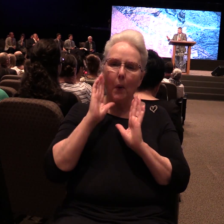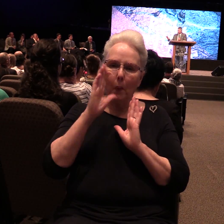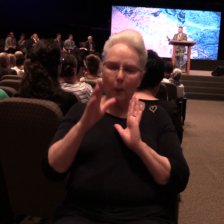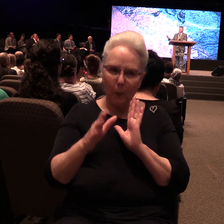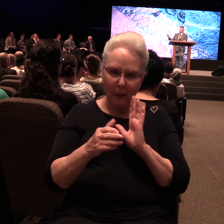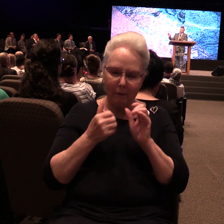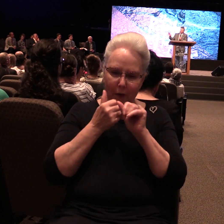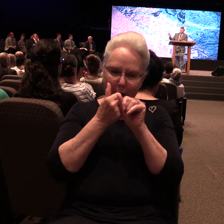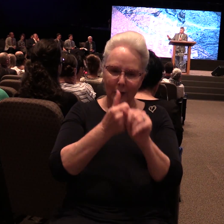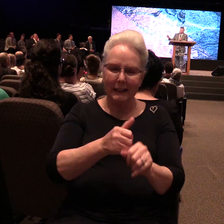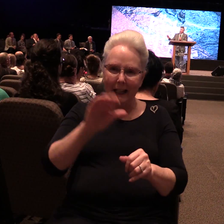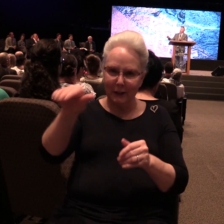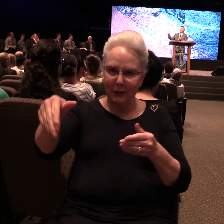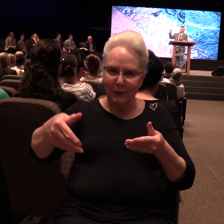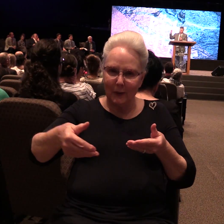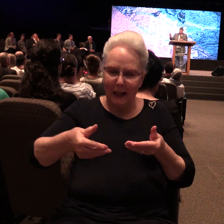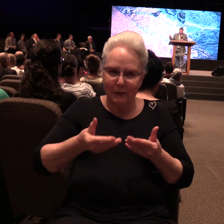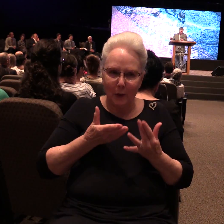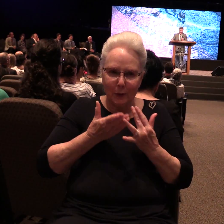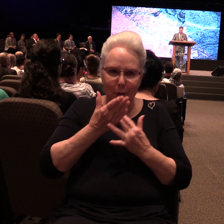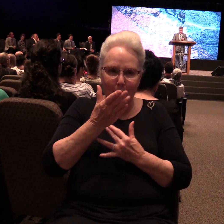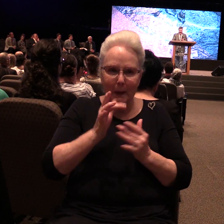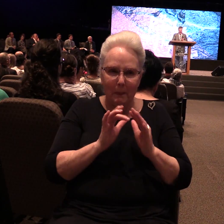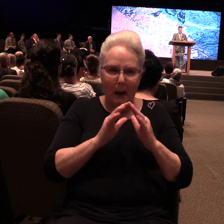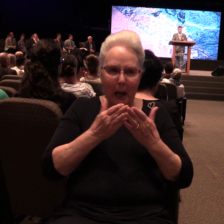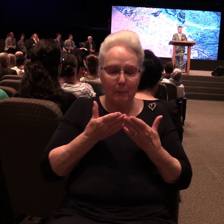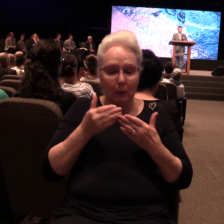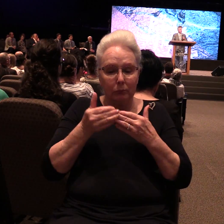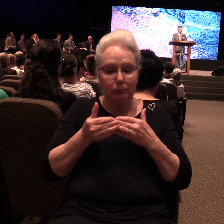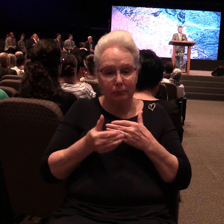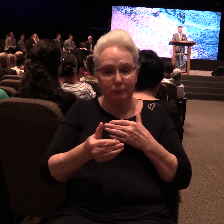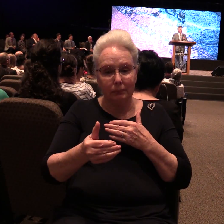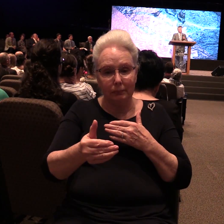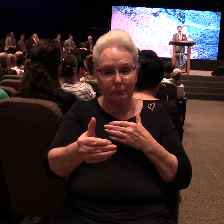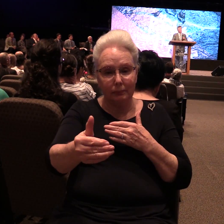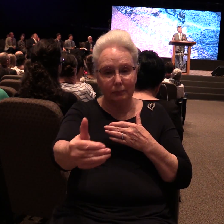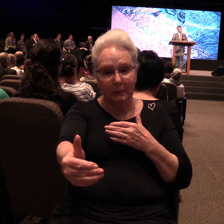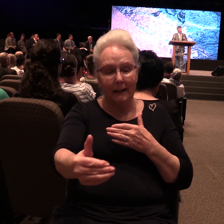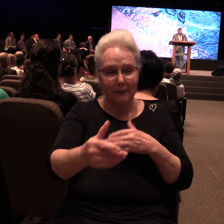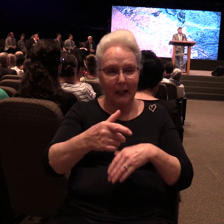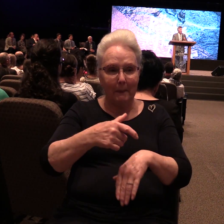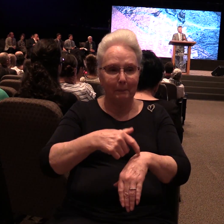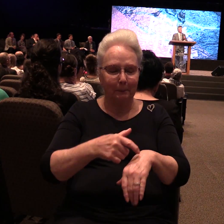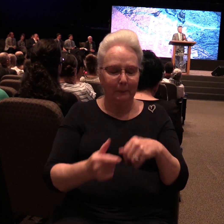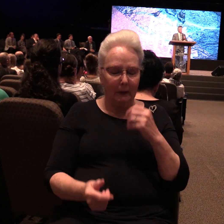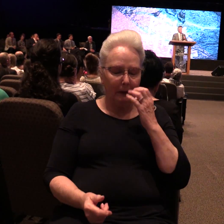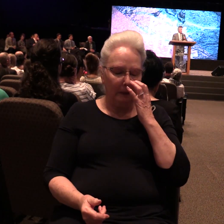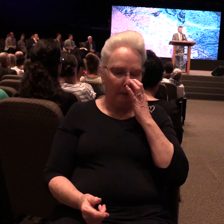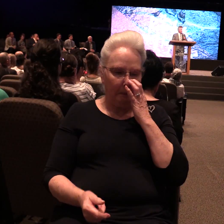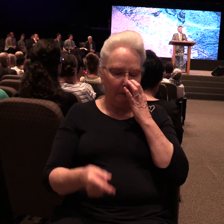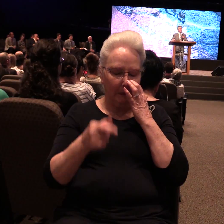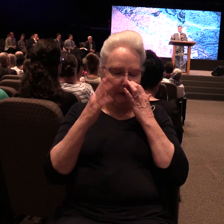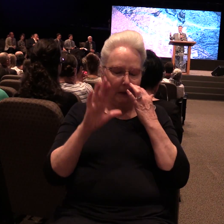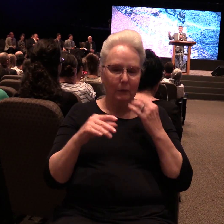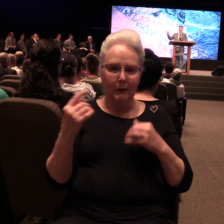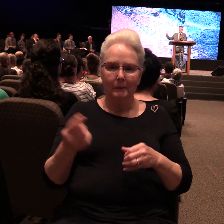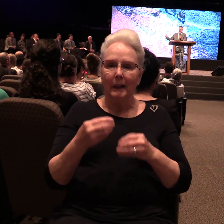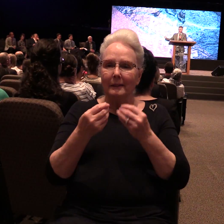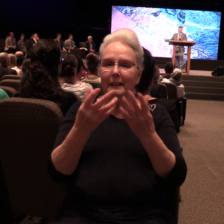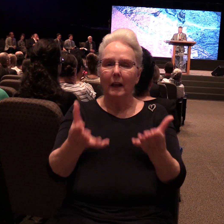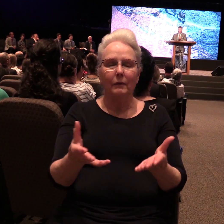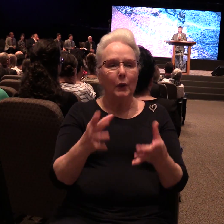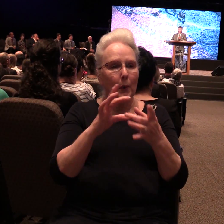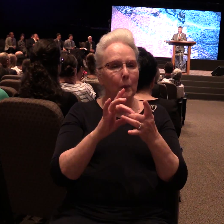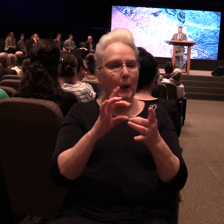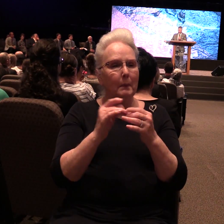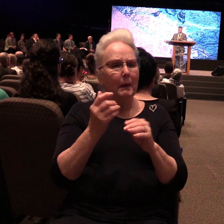throughout the pages of the word of God throughout the rest of time. Now, God will always give you a word before you see